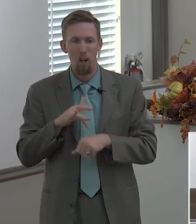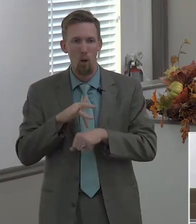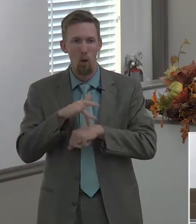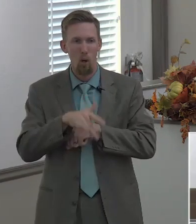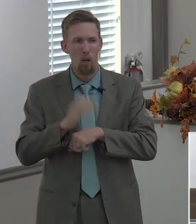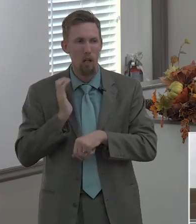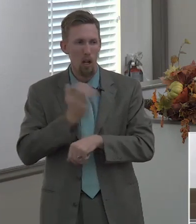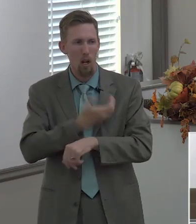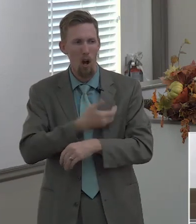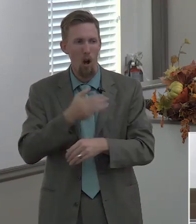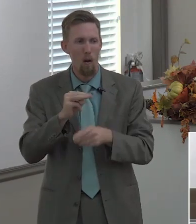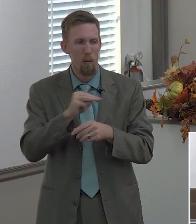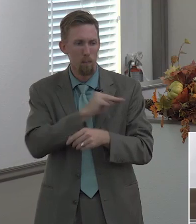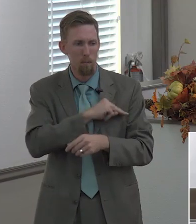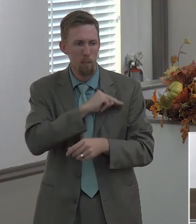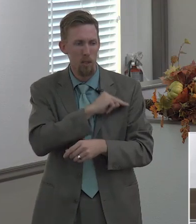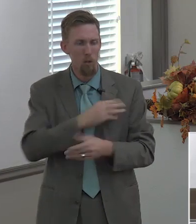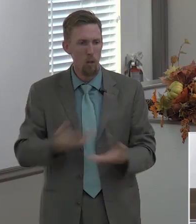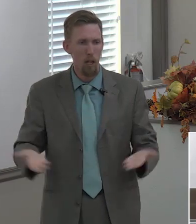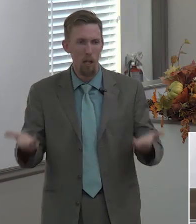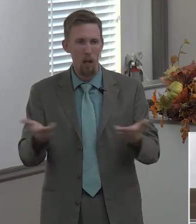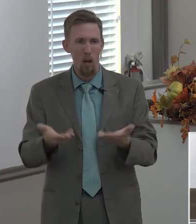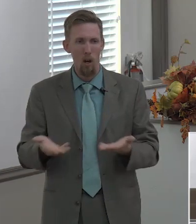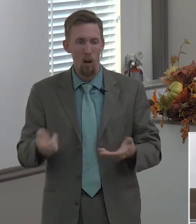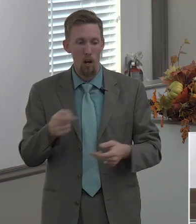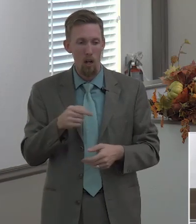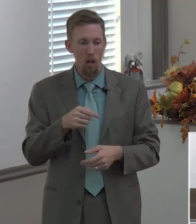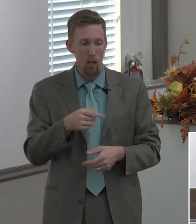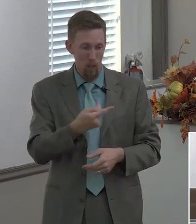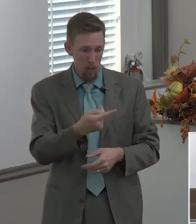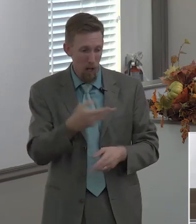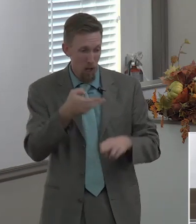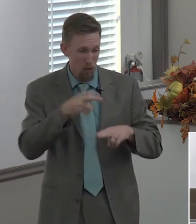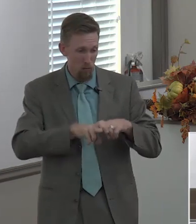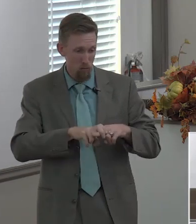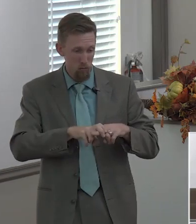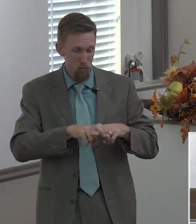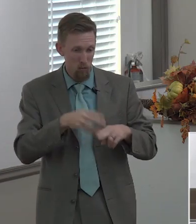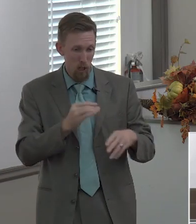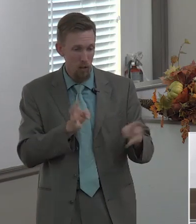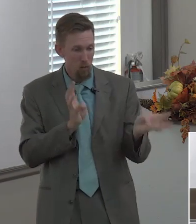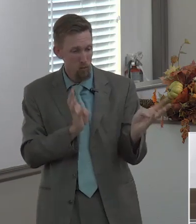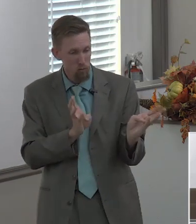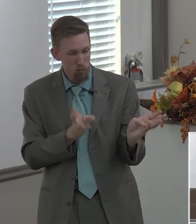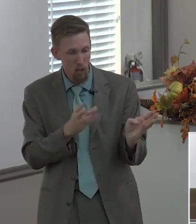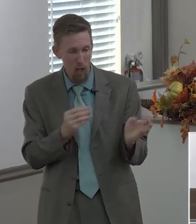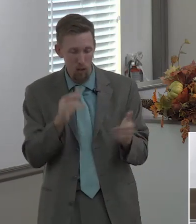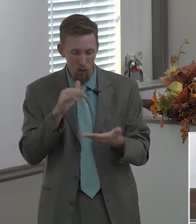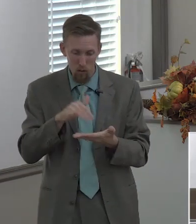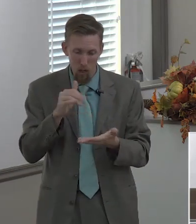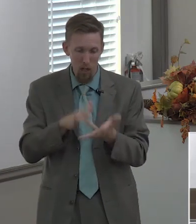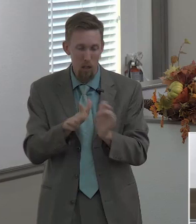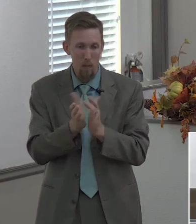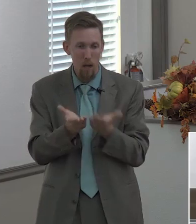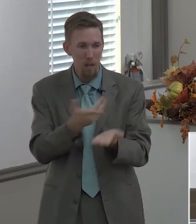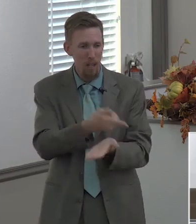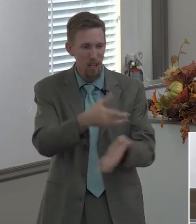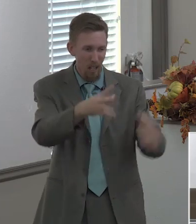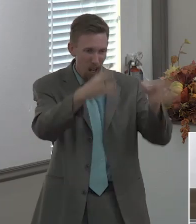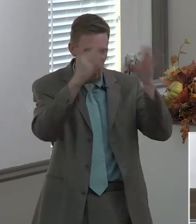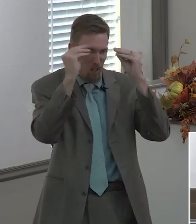and early on we sat down together and he opened up the bible we opened up our bibles together